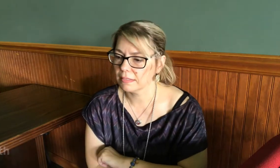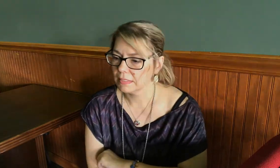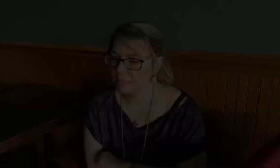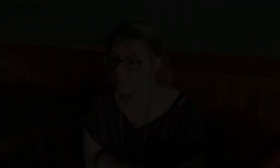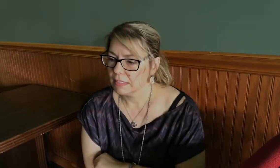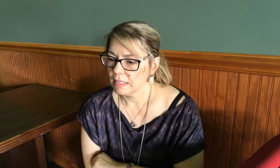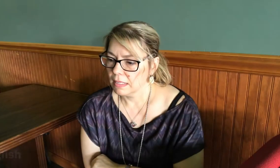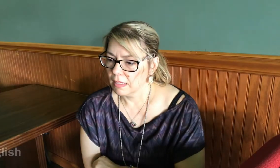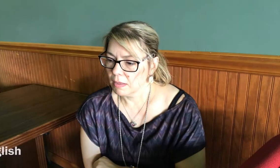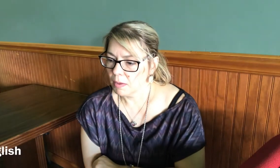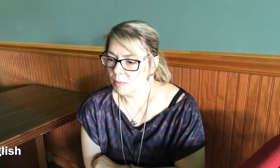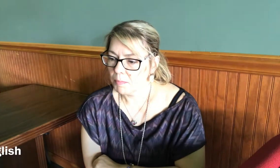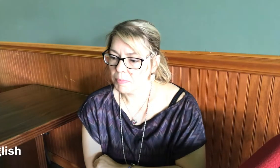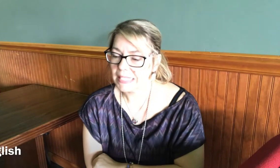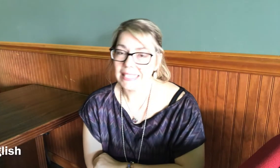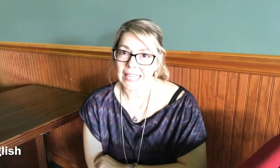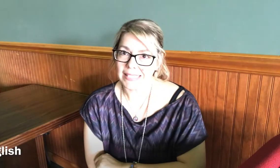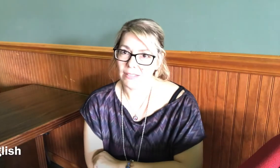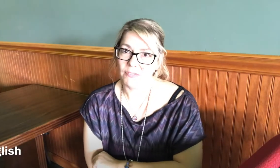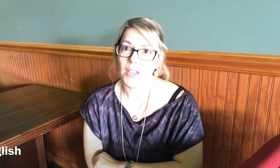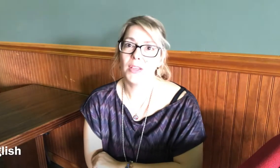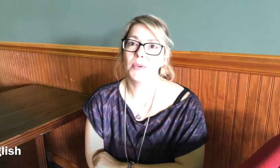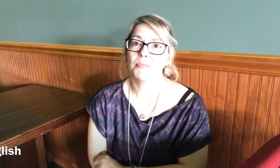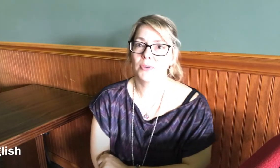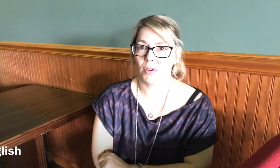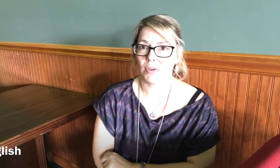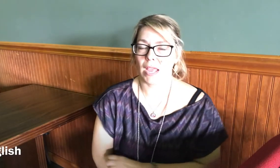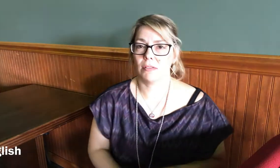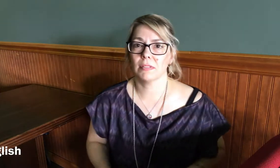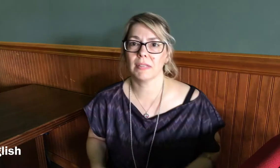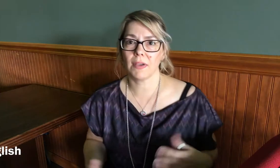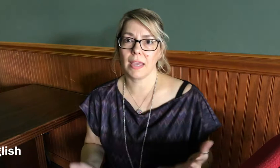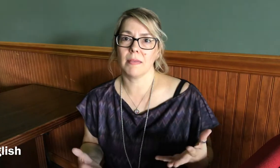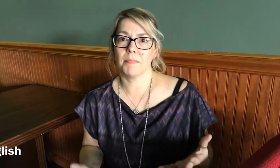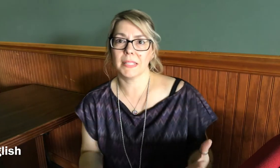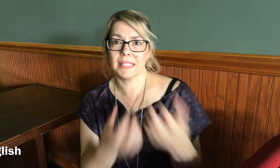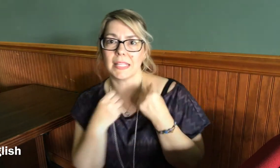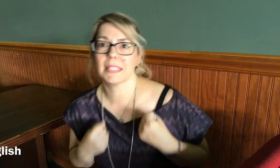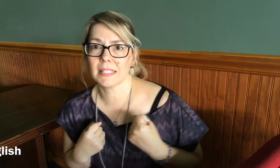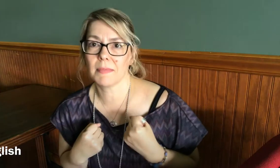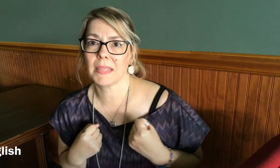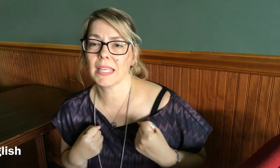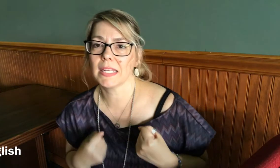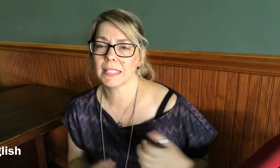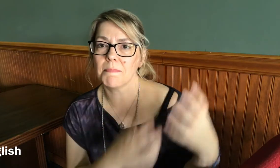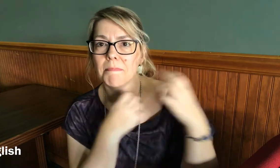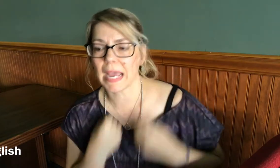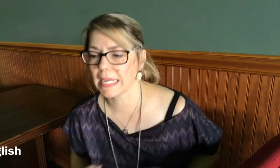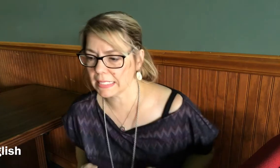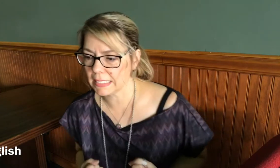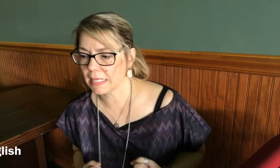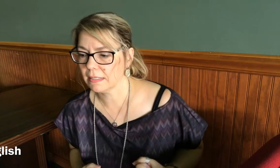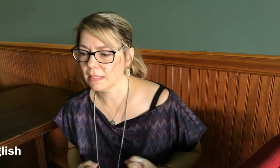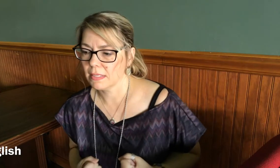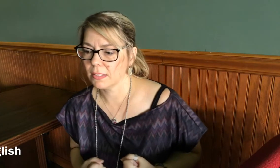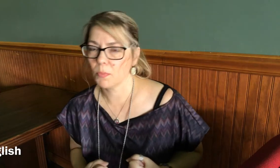possessive pronouns if I am possessing something it is mine so